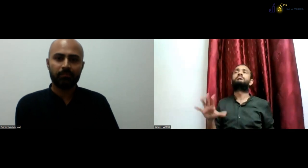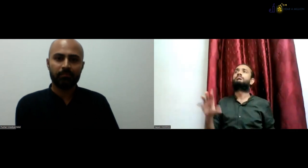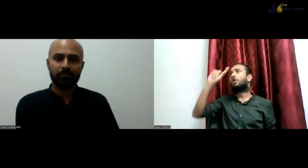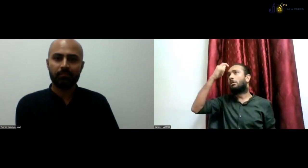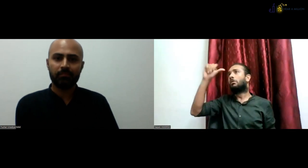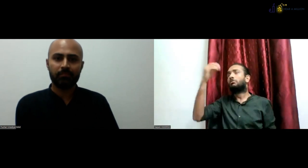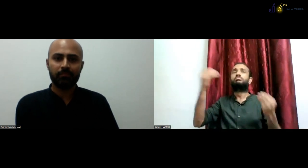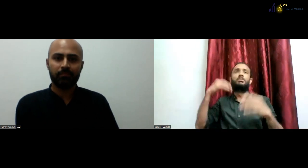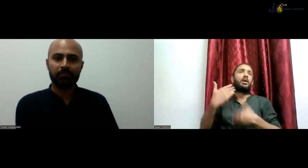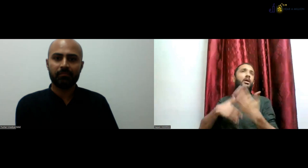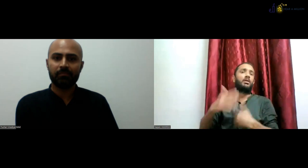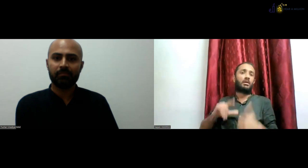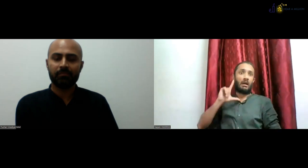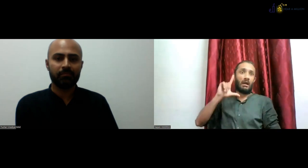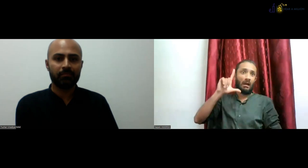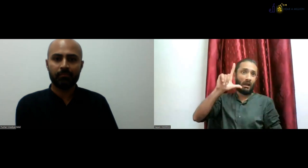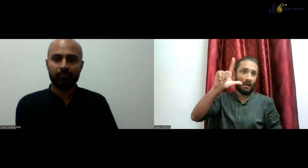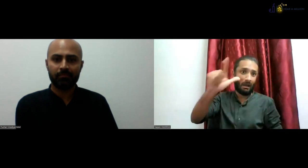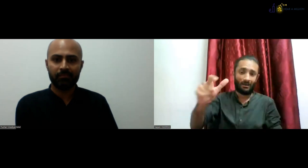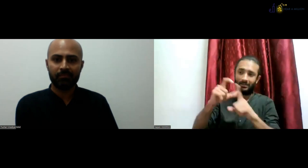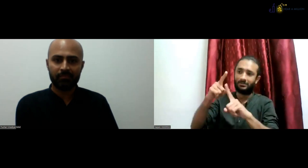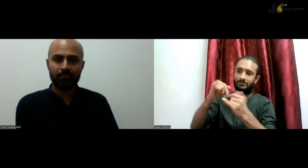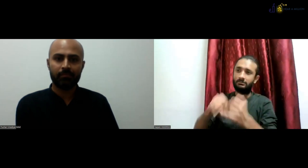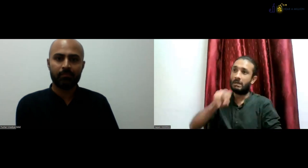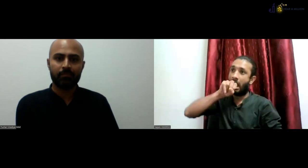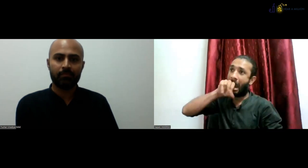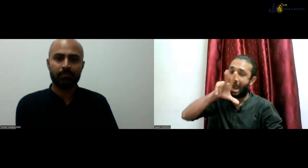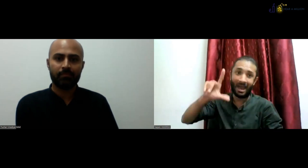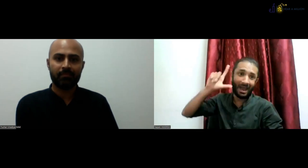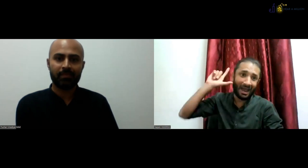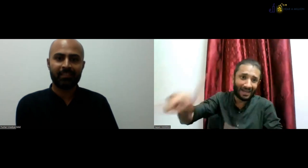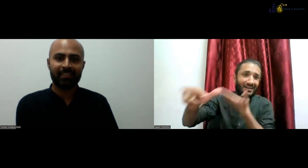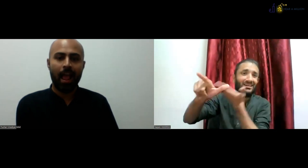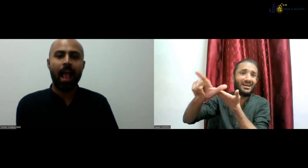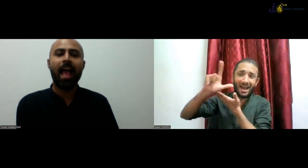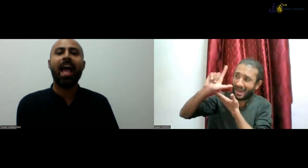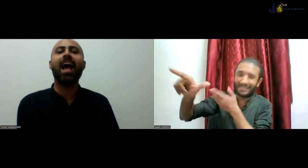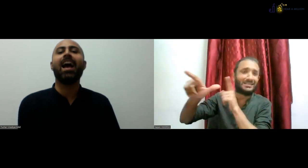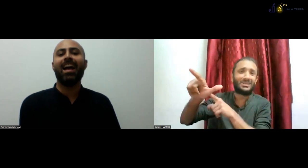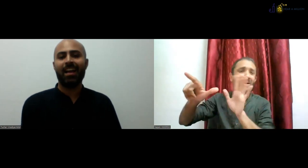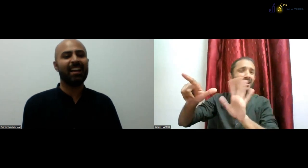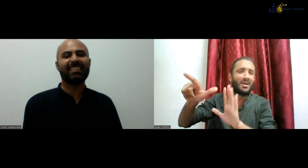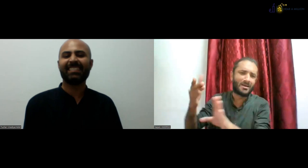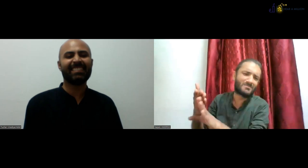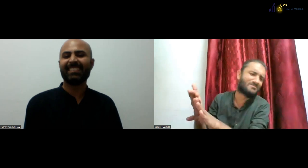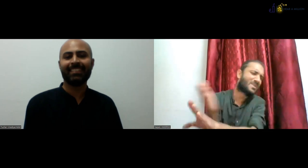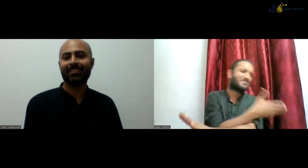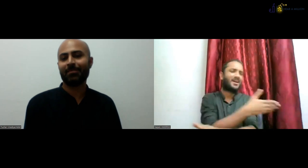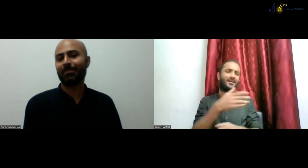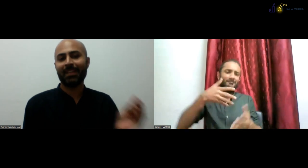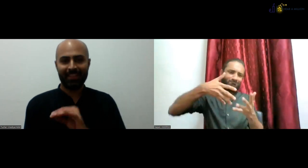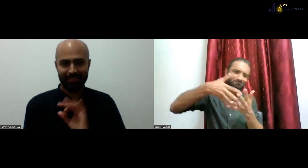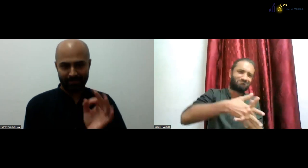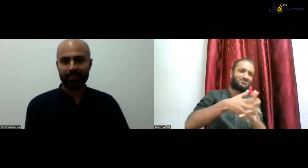See, the ISL A, B, C level was one such course, right? Very later, DTISL program